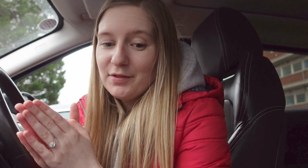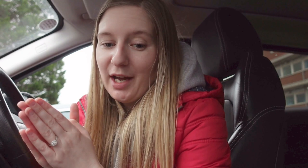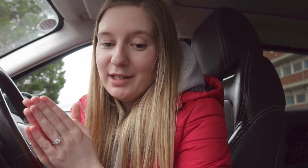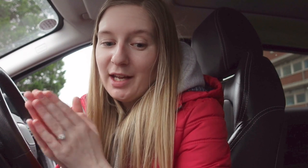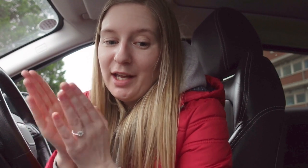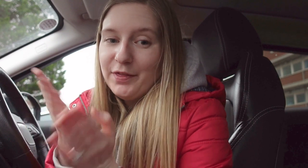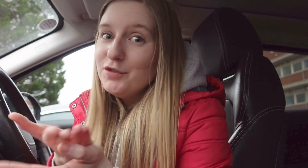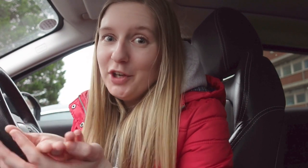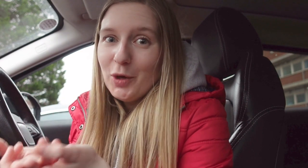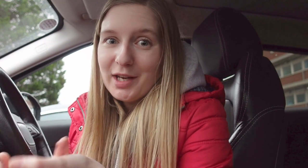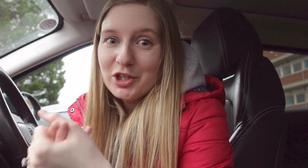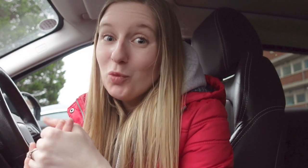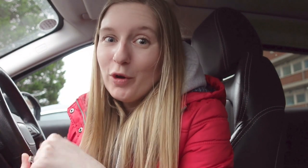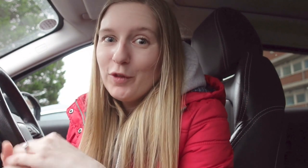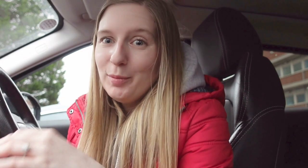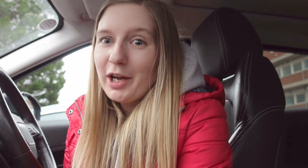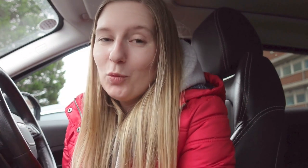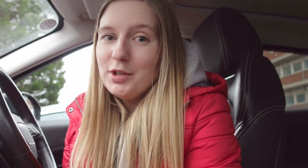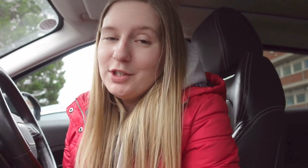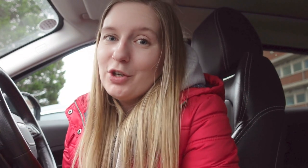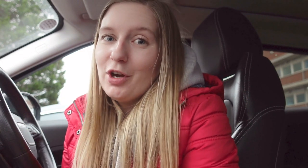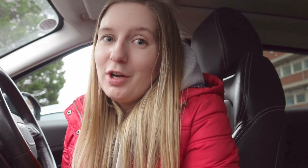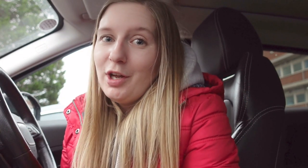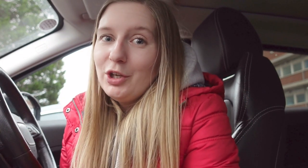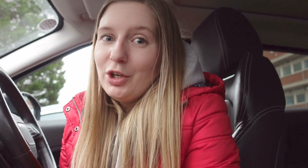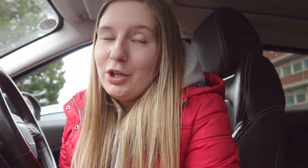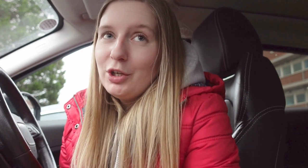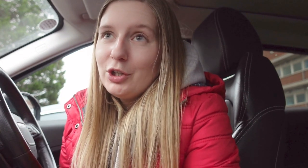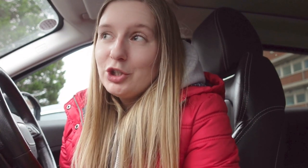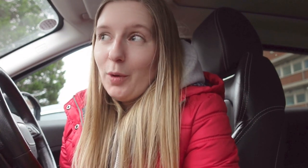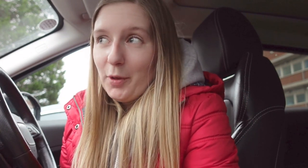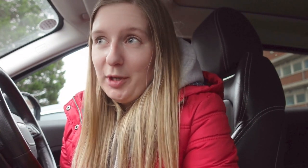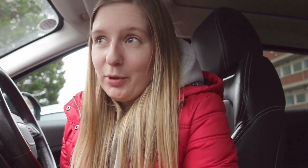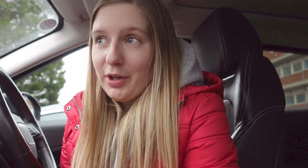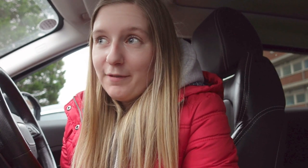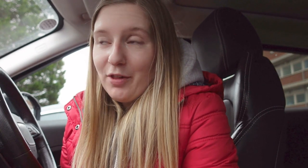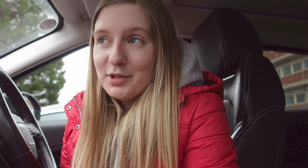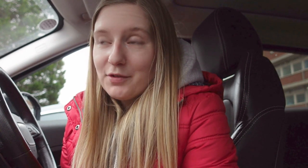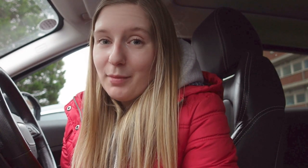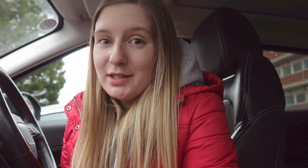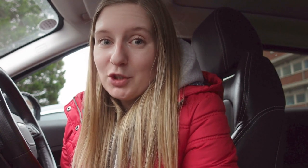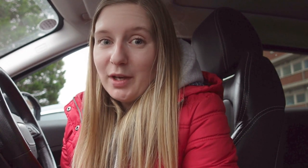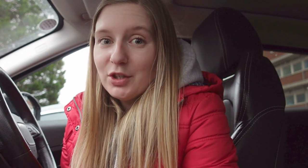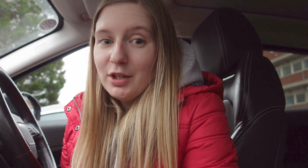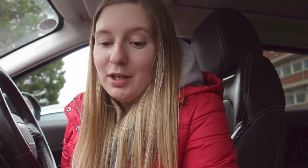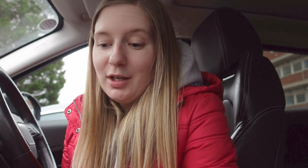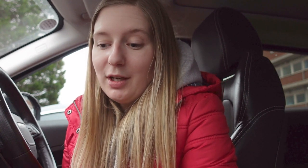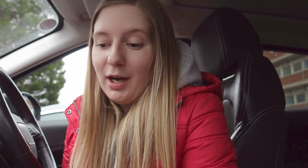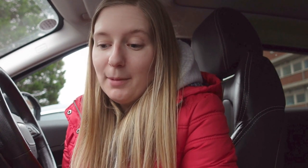and this video is actually one of them like I wanted to show other people that have found themselves in my situation um